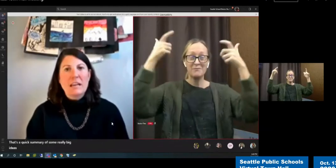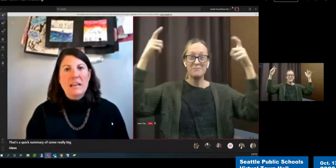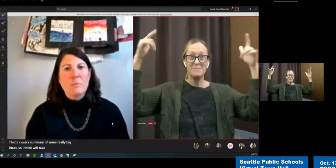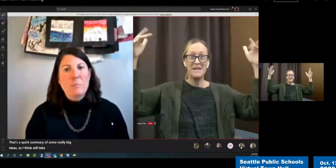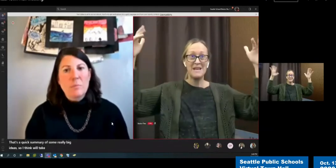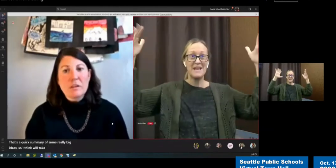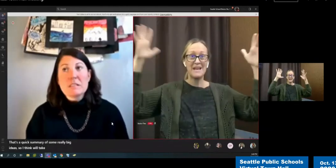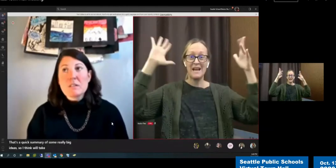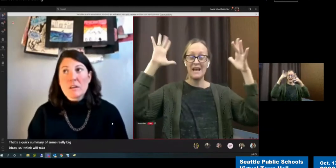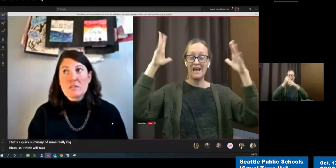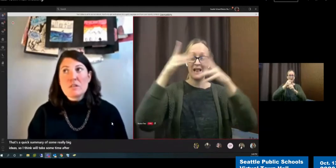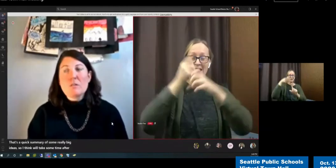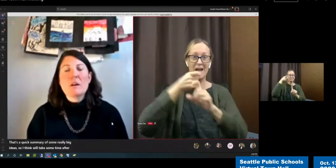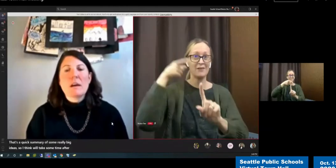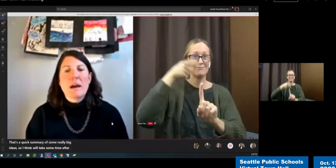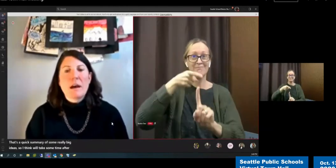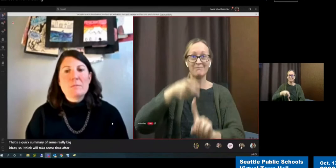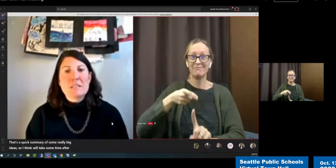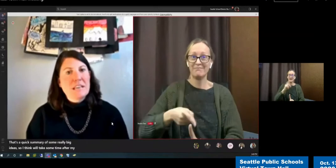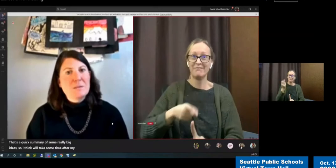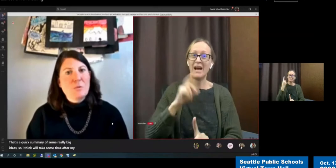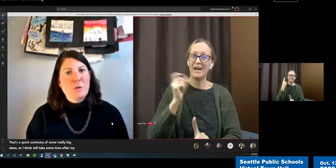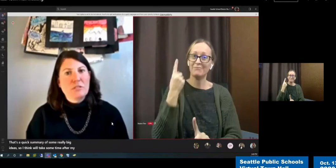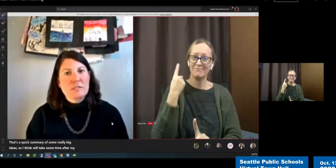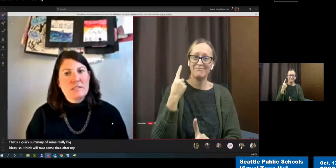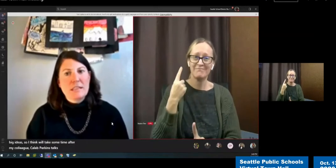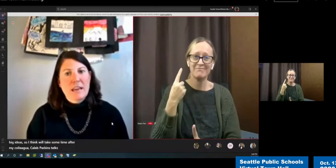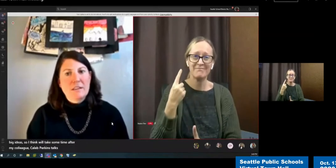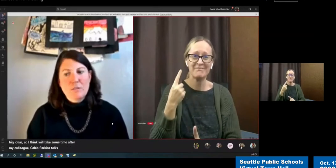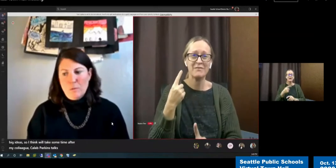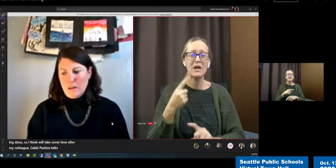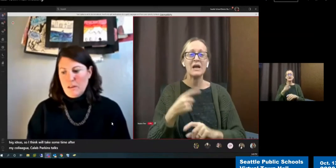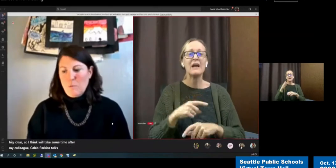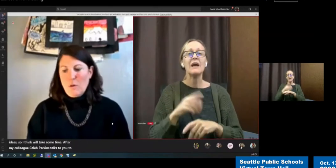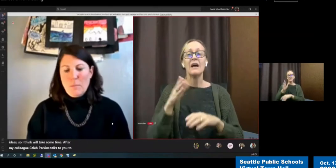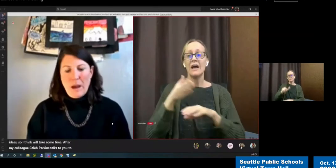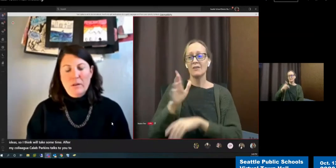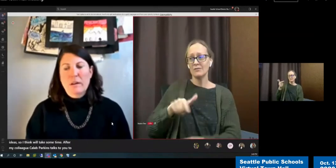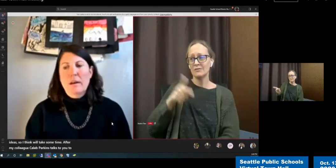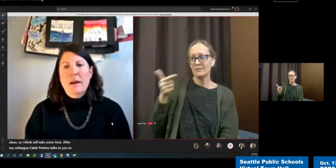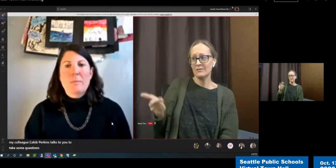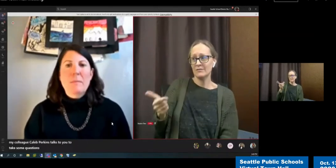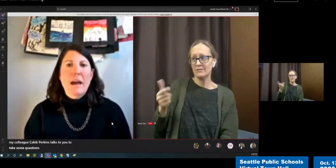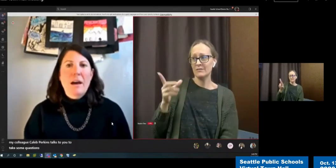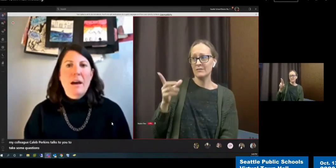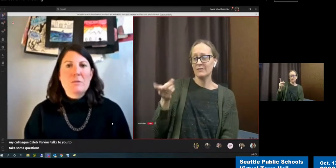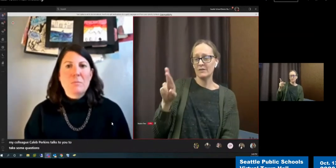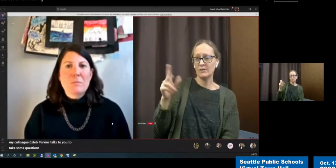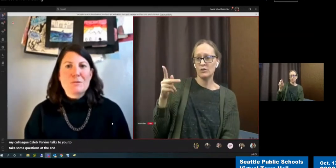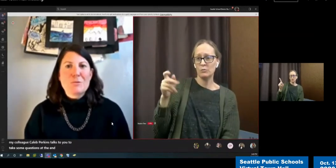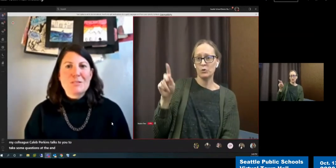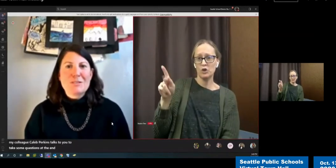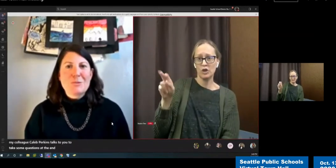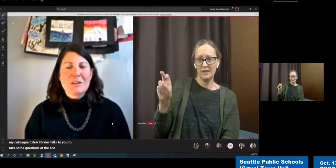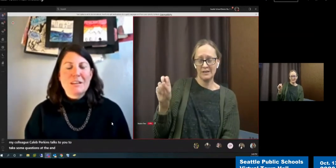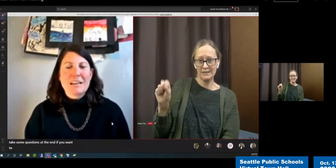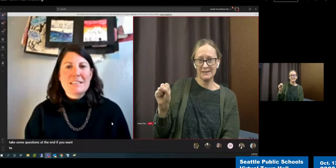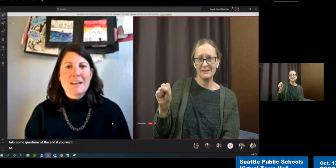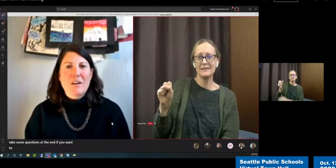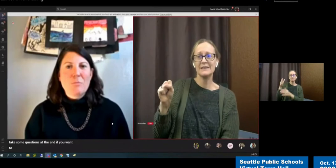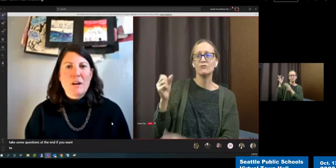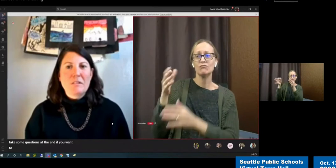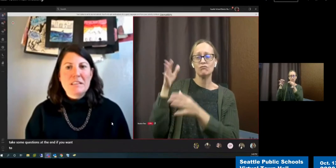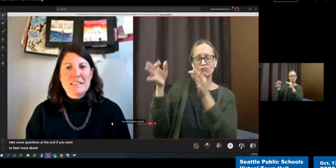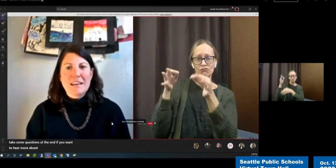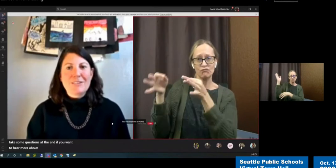colleague, Caleb Perkins, talks to you to take some questions at the end. If you want to hear more about how Seattle Public Schools is organizing